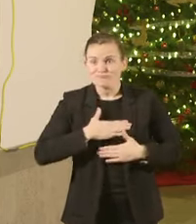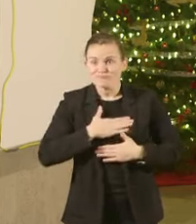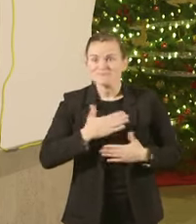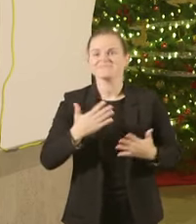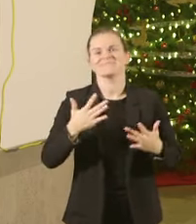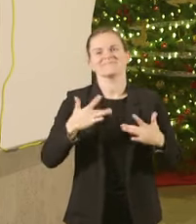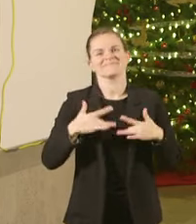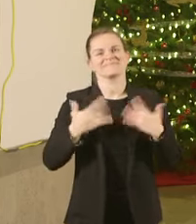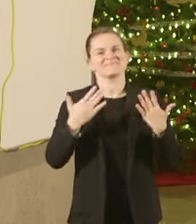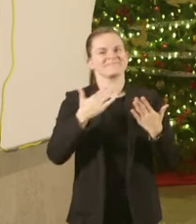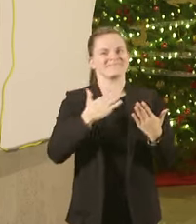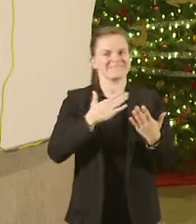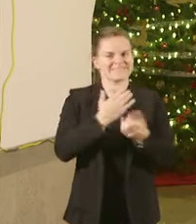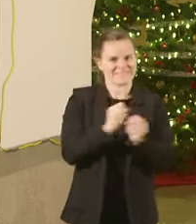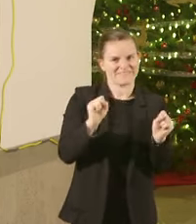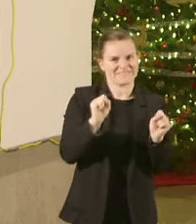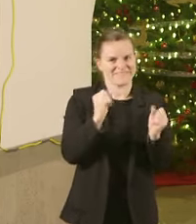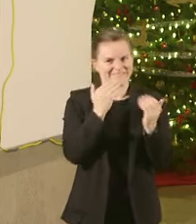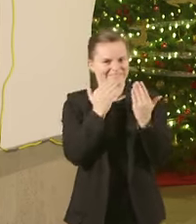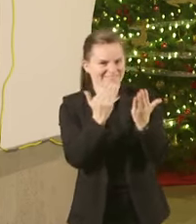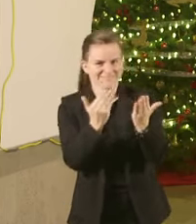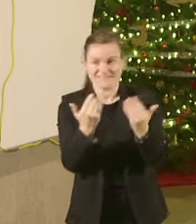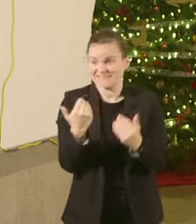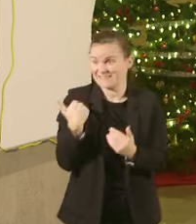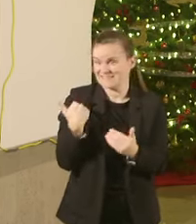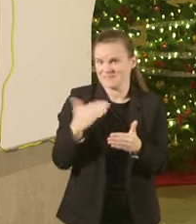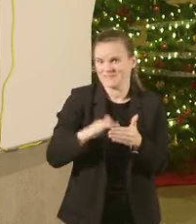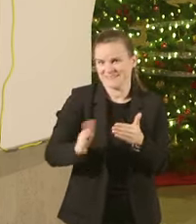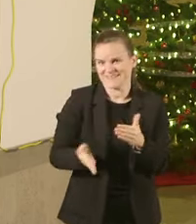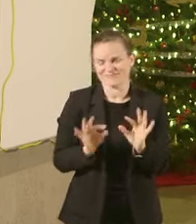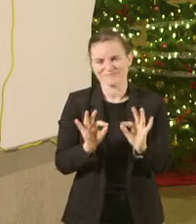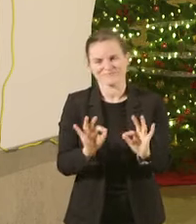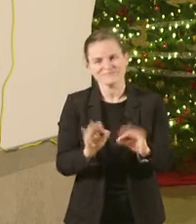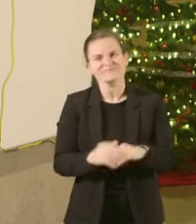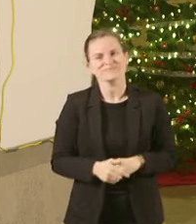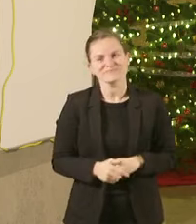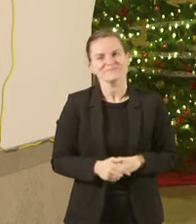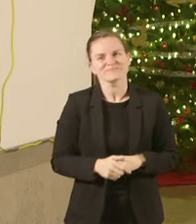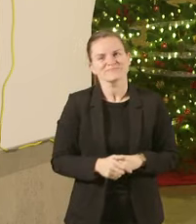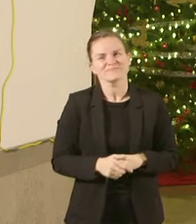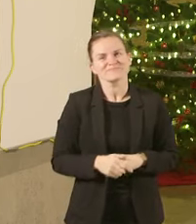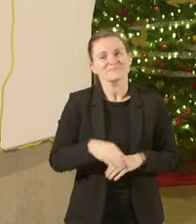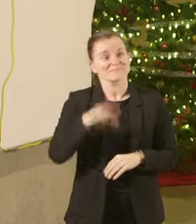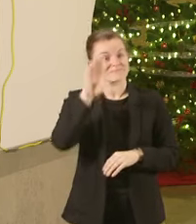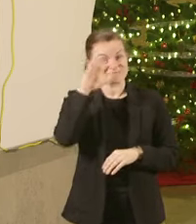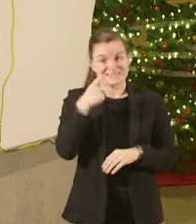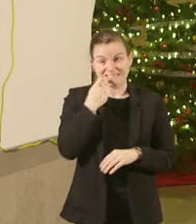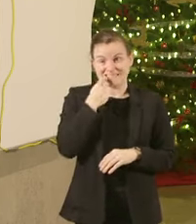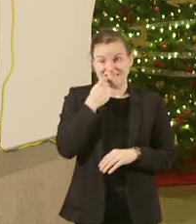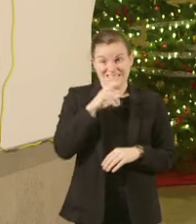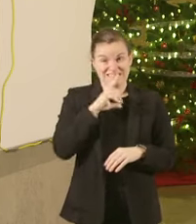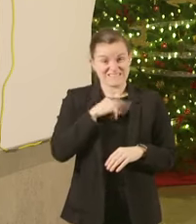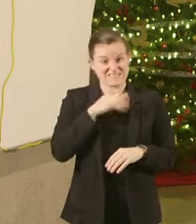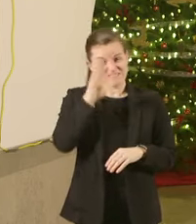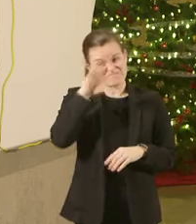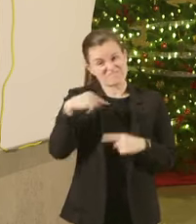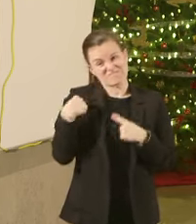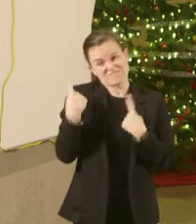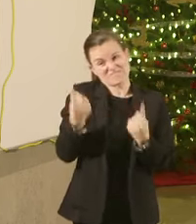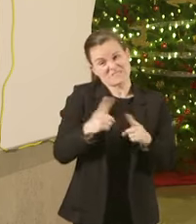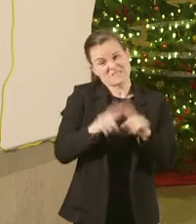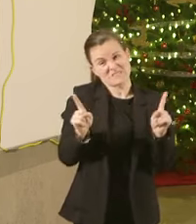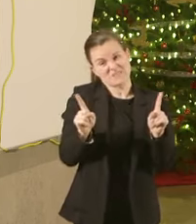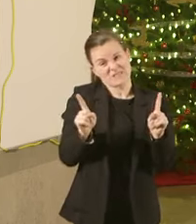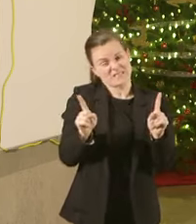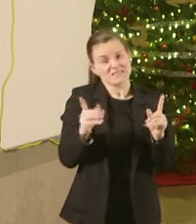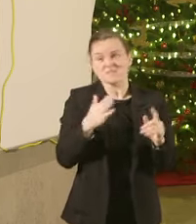safe Thanksgiving over the weekend and I know that this Thanksgiving looked a little different for many of us including myself and my family